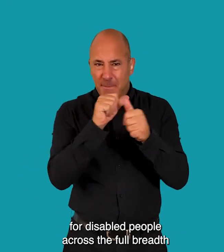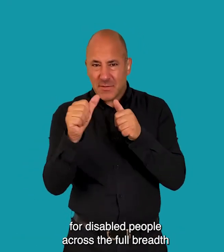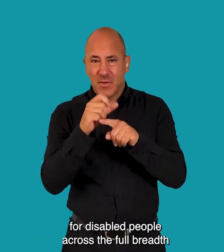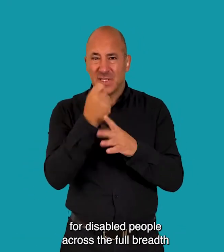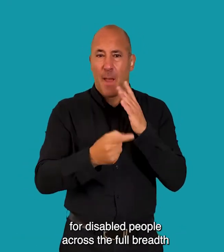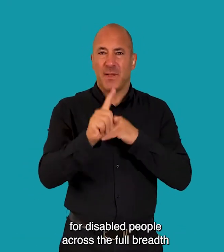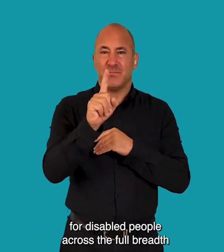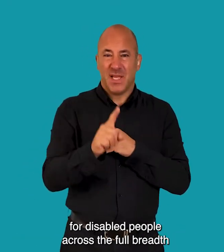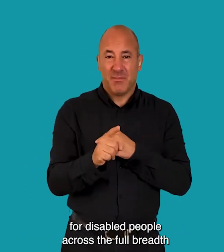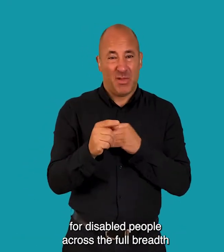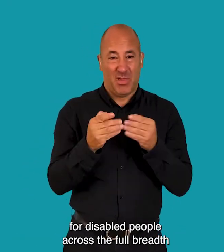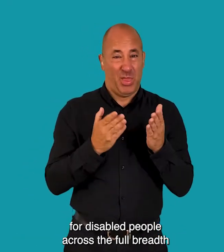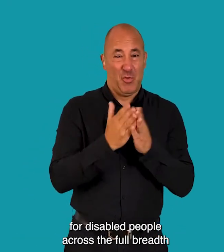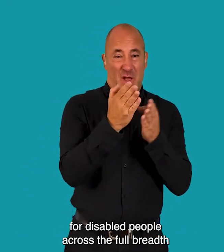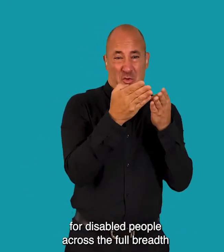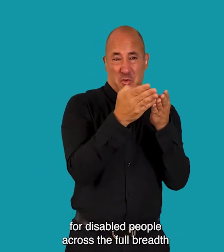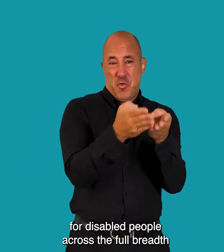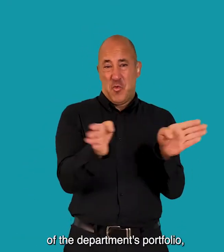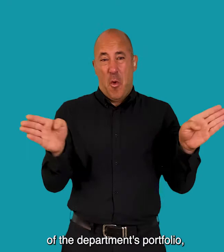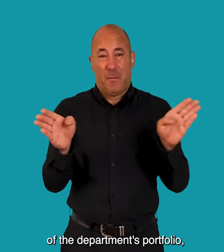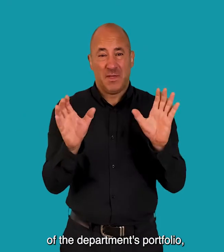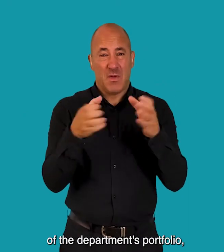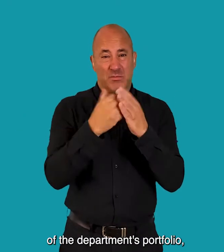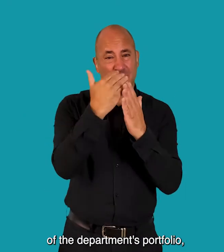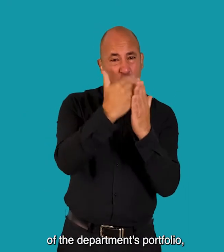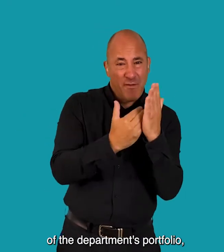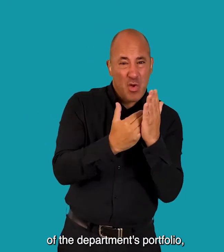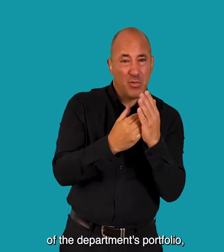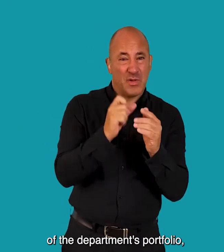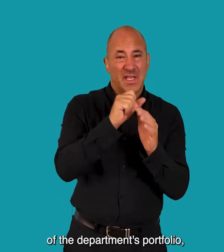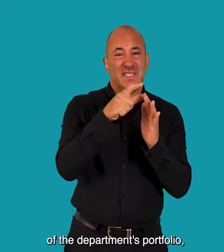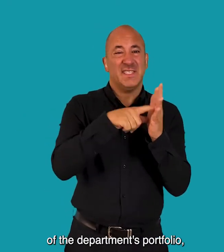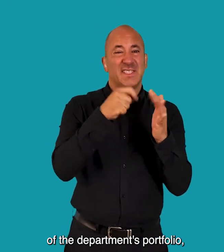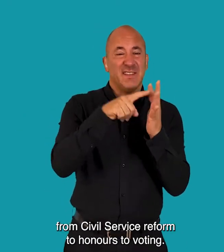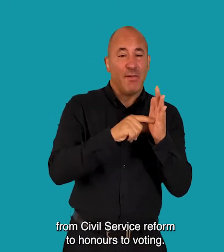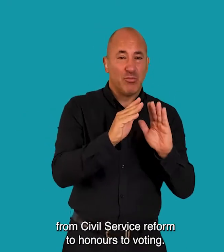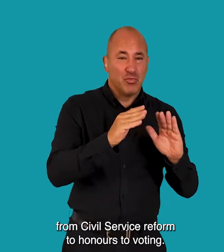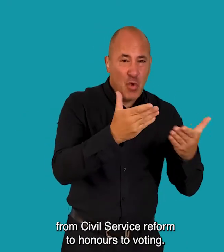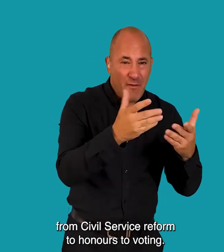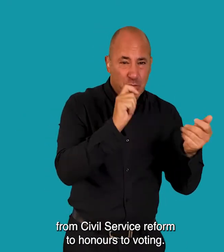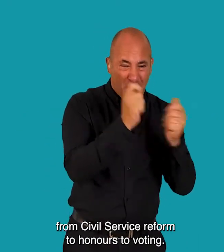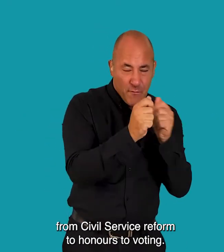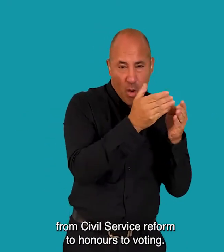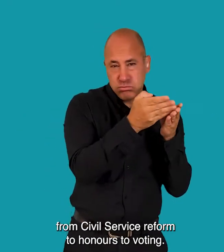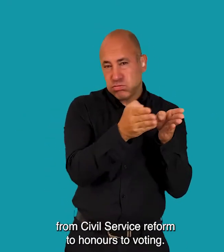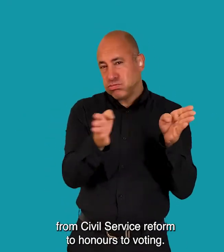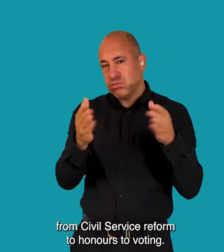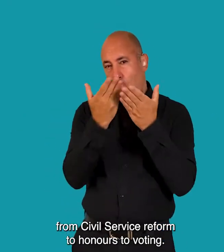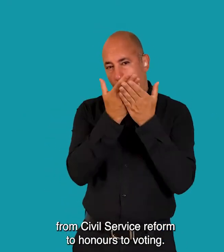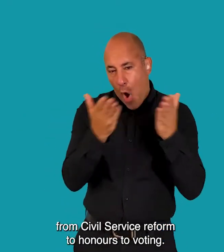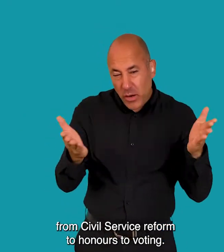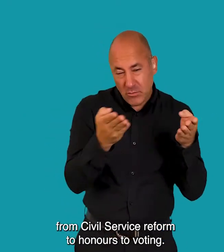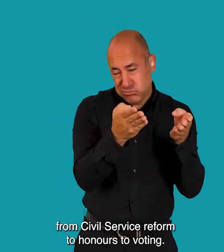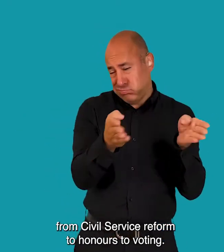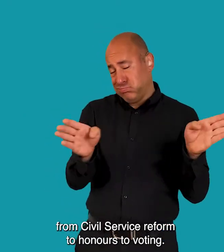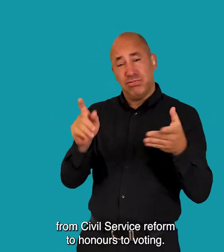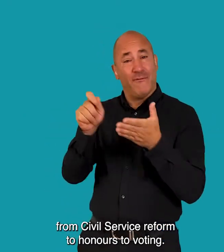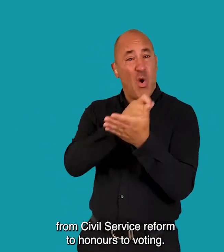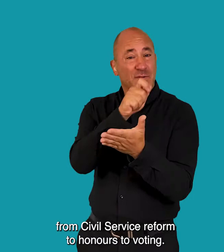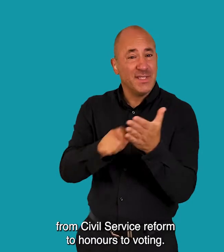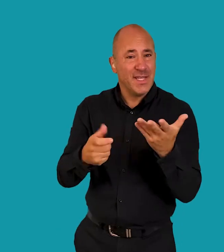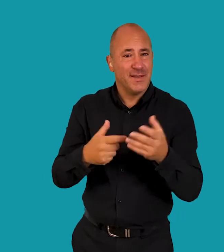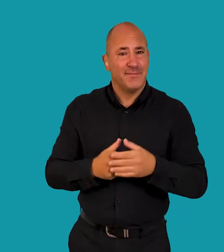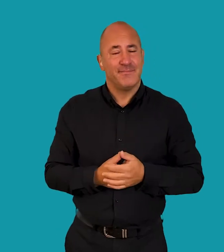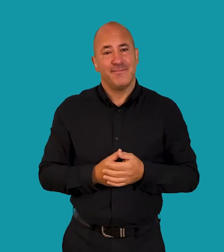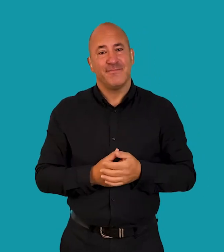for disabled people across the full breadth of the Department's portfolio from civil service reform to honours to